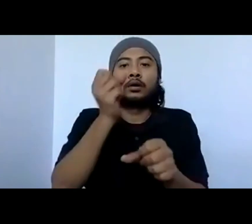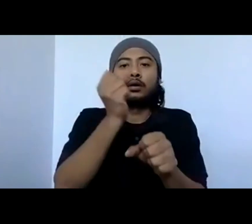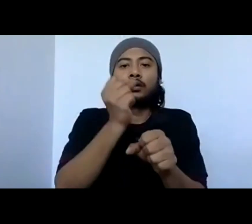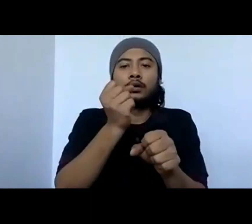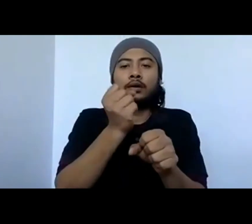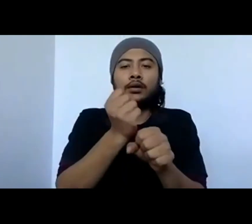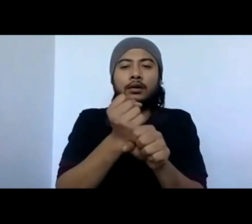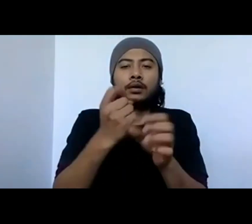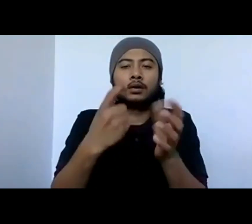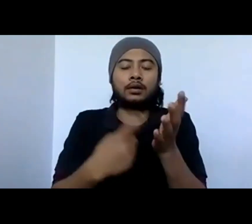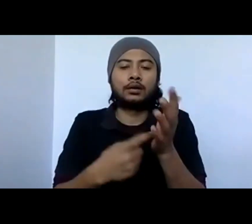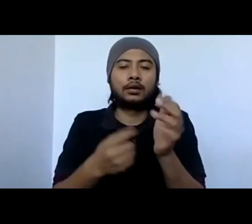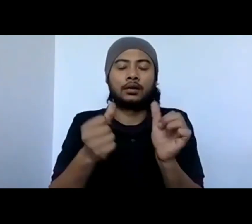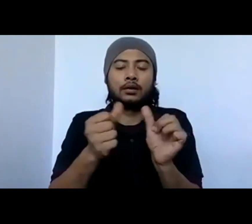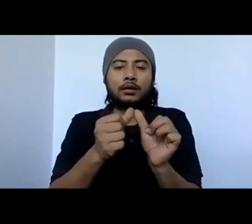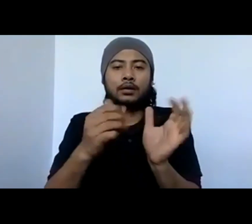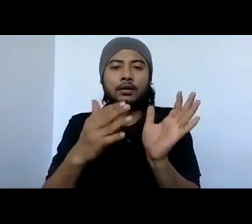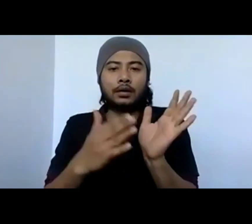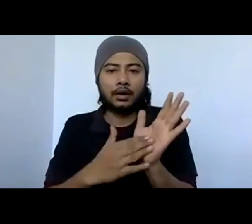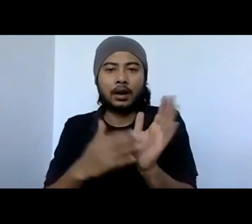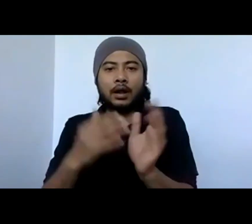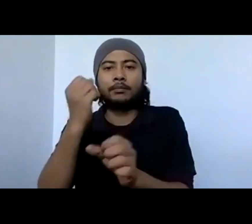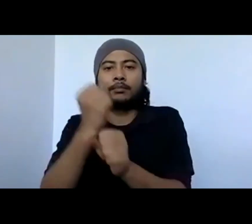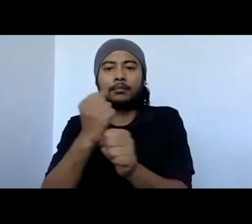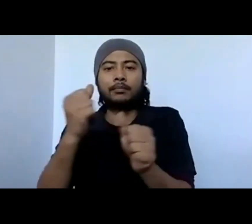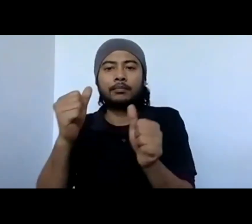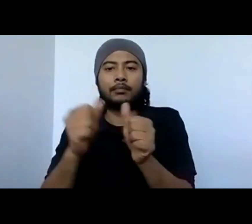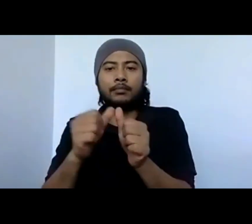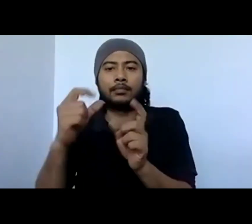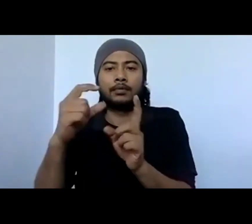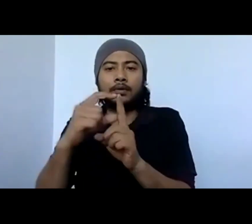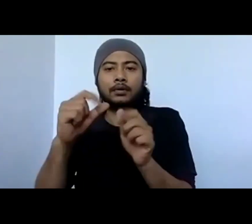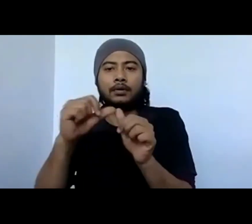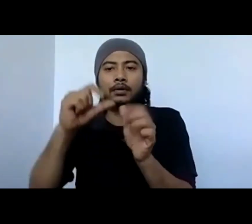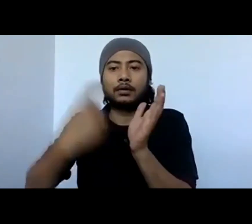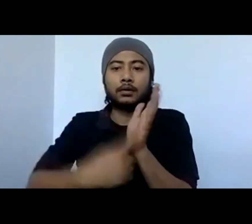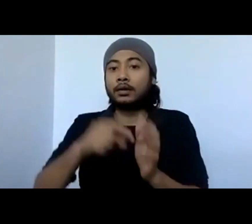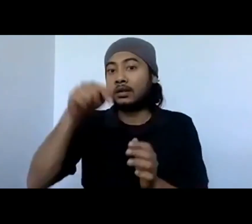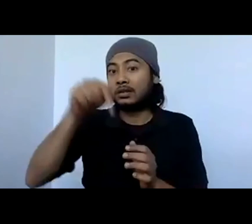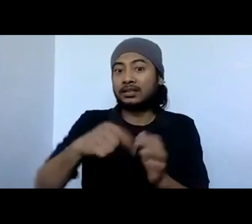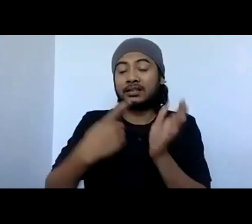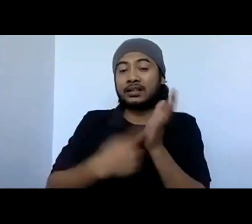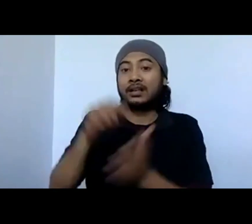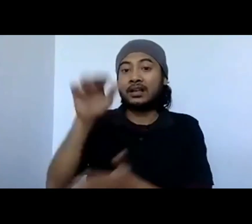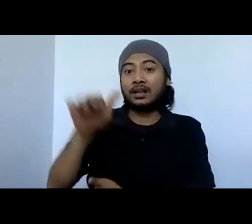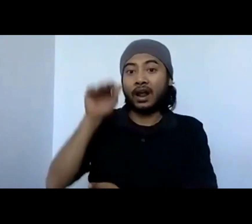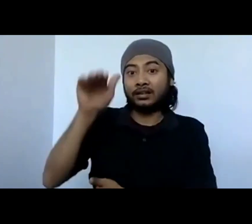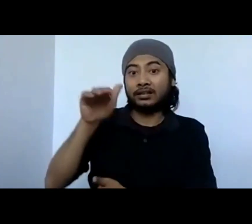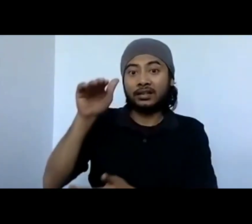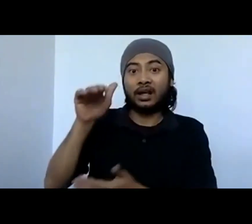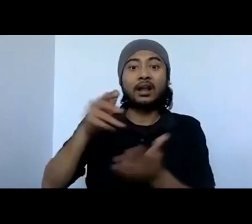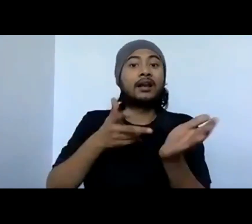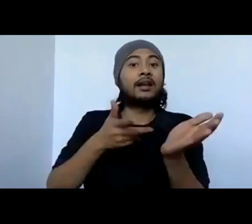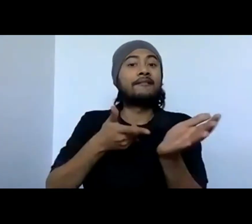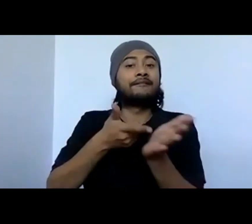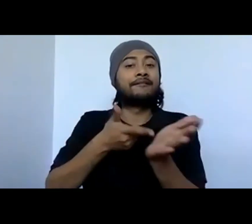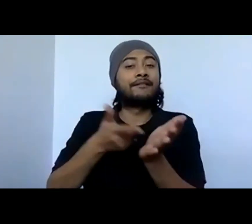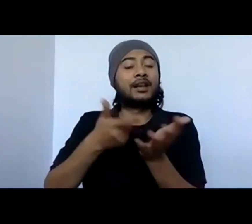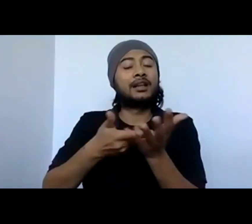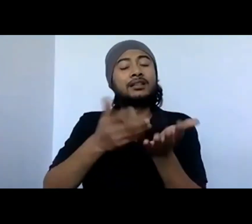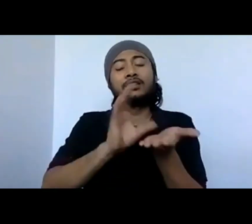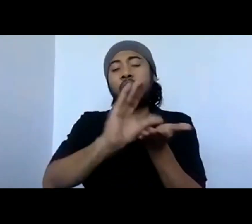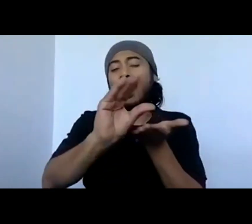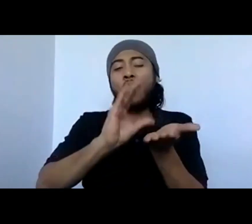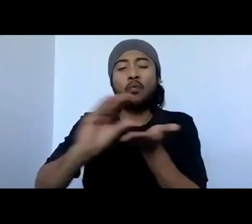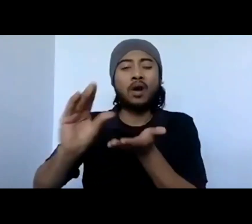And Gram Gadar runs around Rajasthan in every nook and corner of Rajasthan. Every villager knows about it, where it